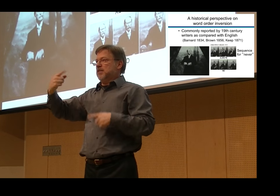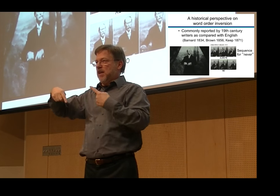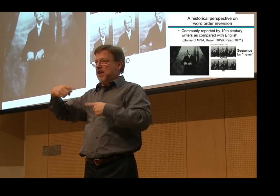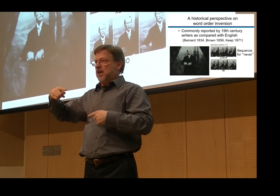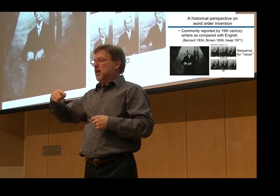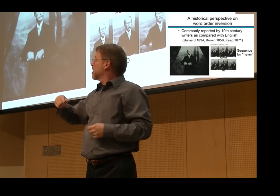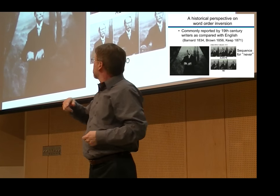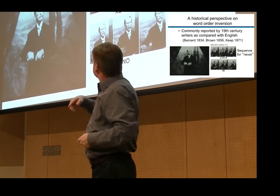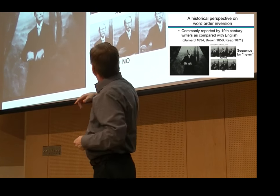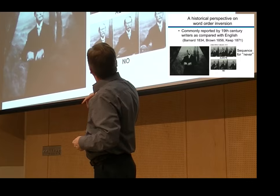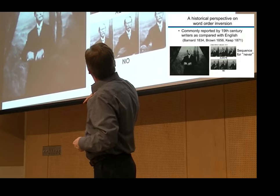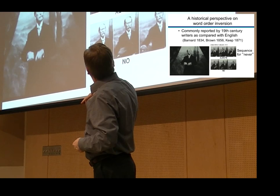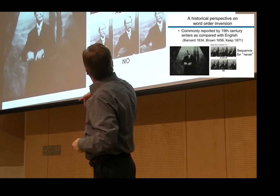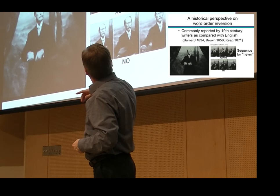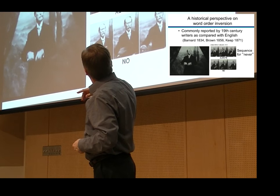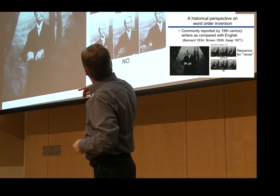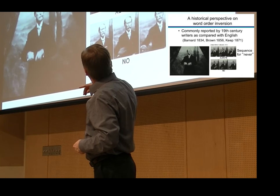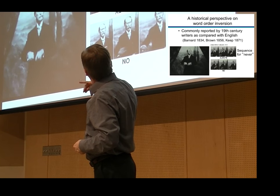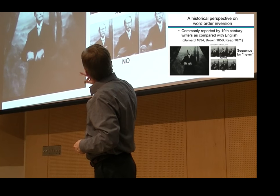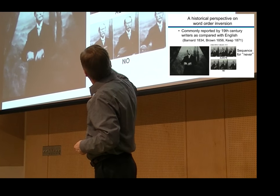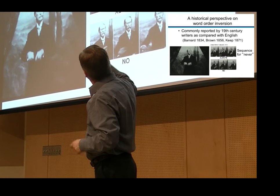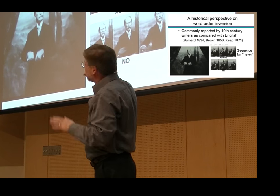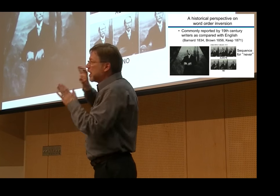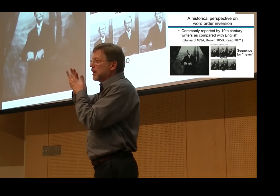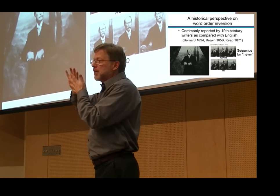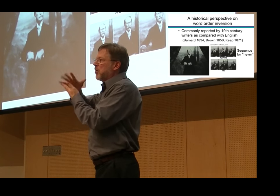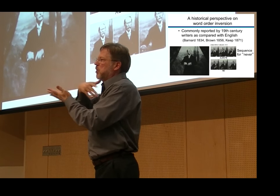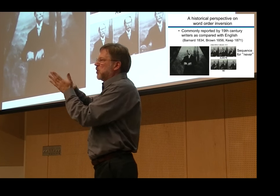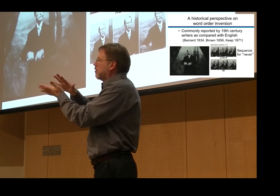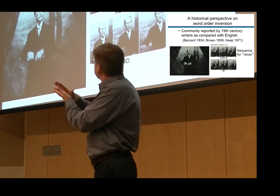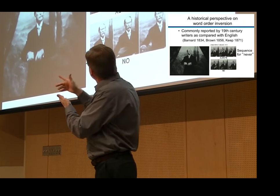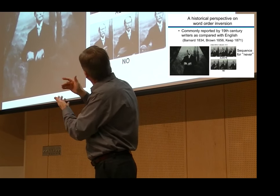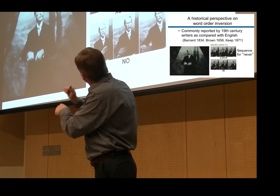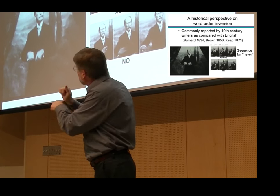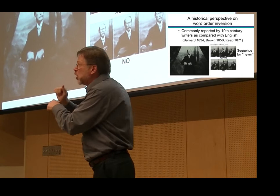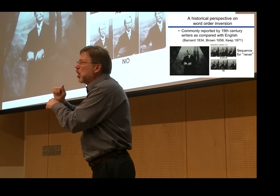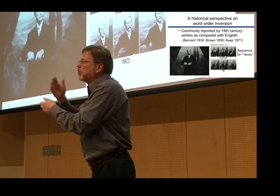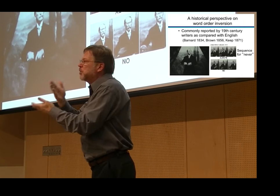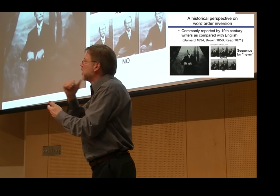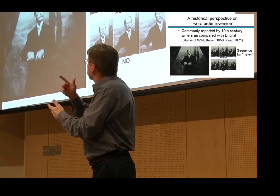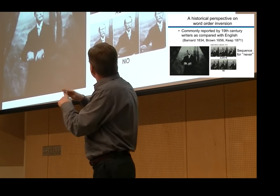I don't know if you can see that very clearly, but Edward Minor Gallaudet signed never in this way.